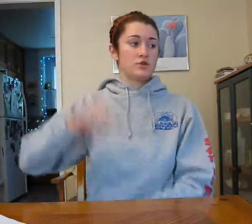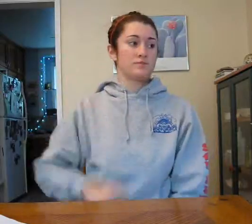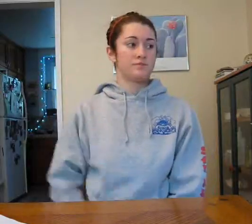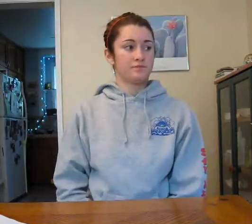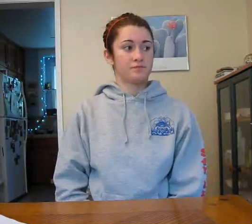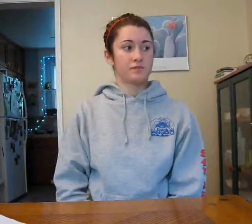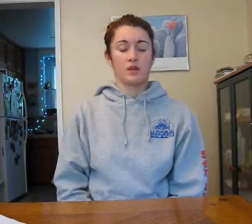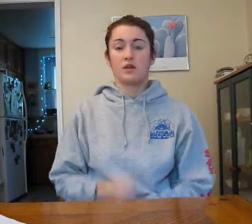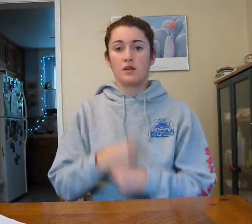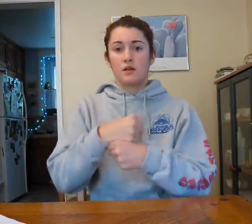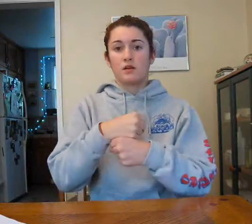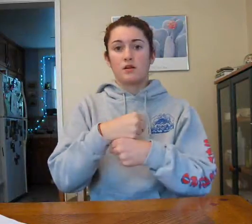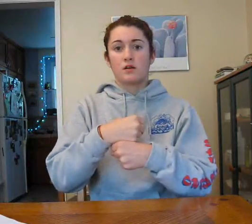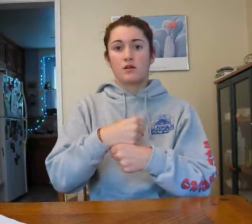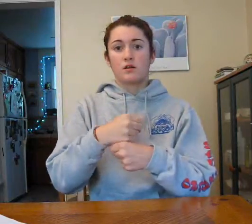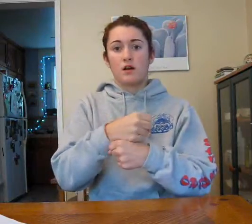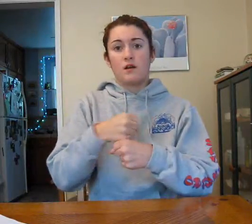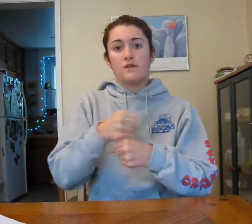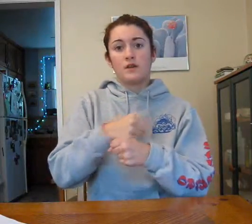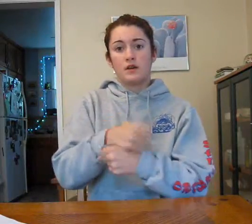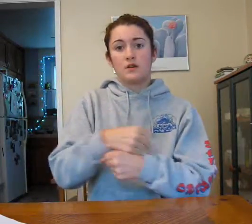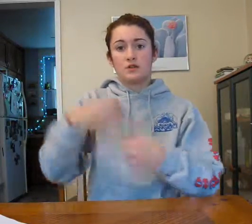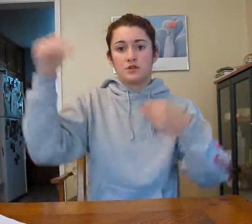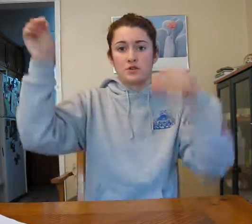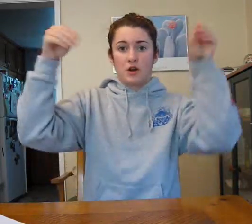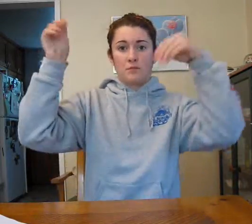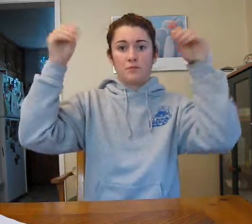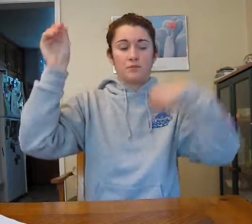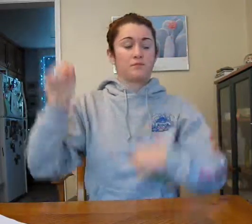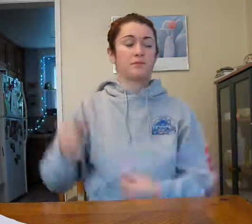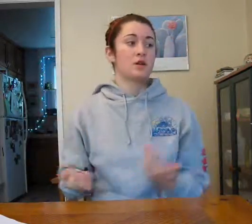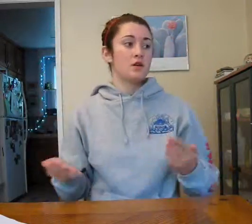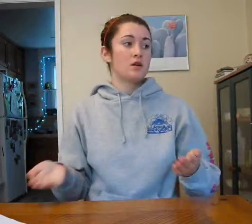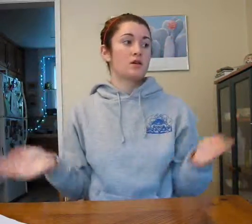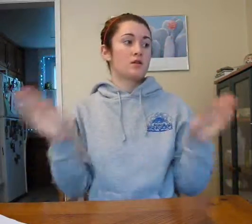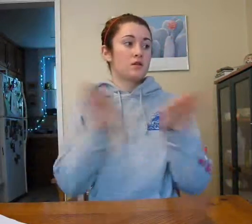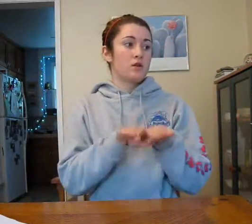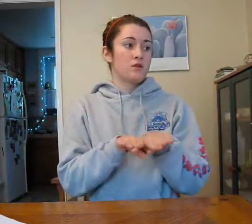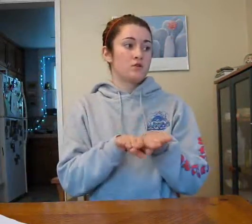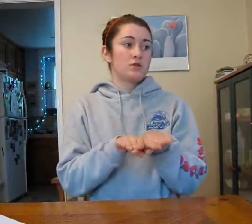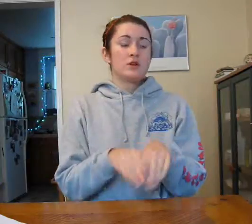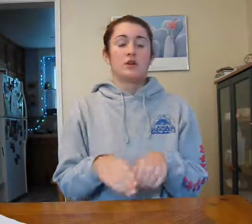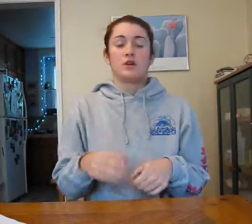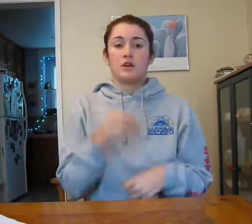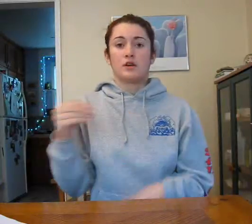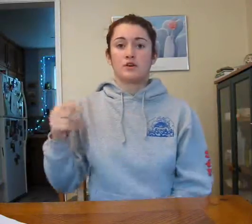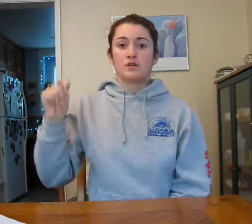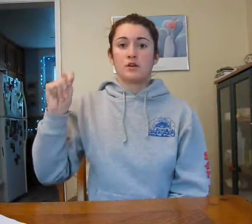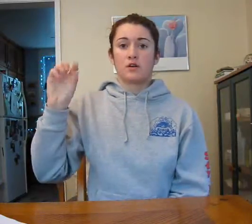coffee shop close and Tom